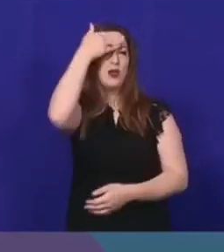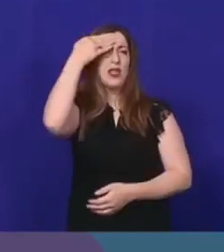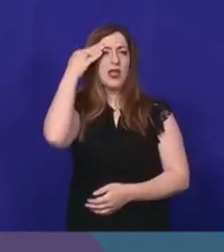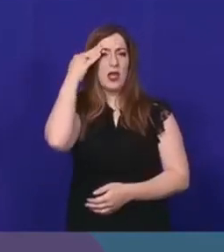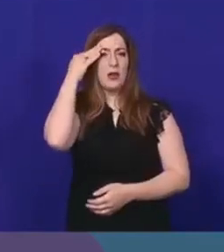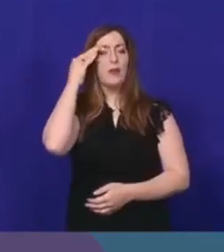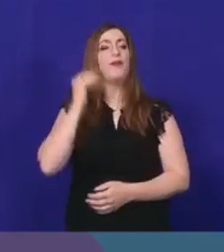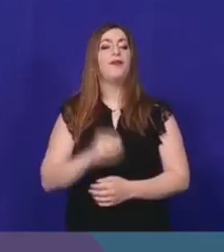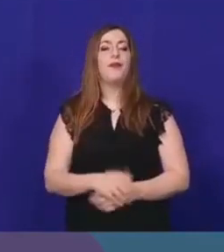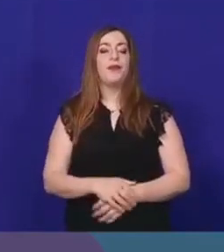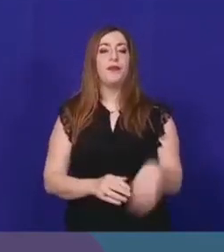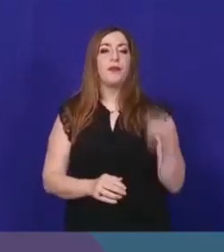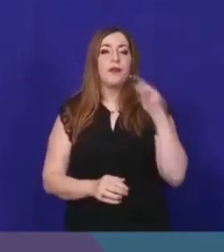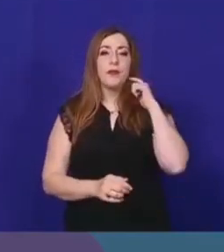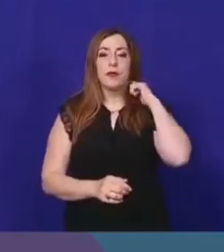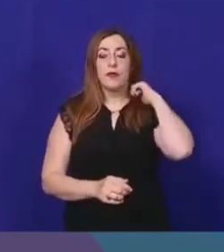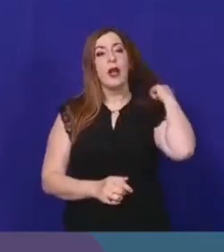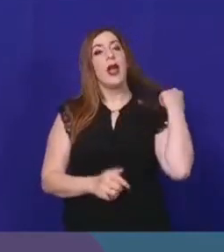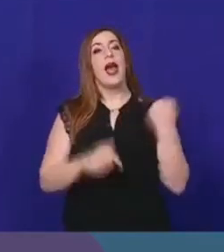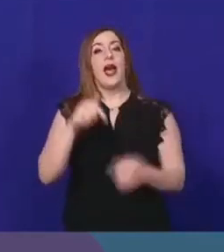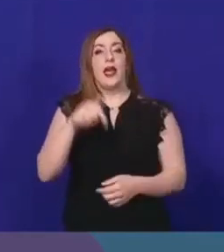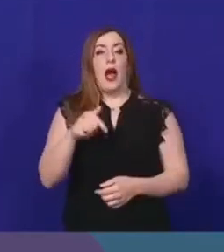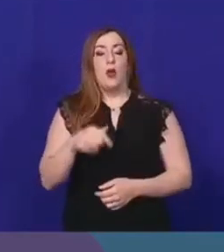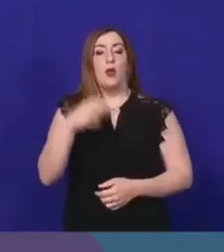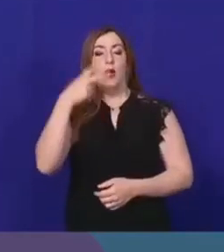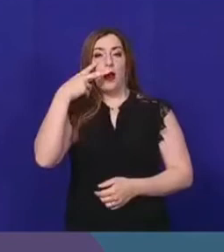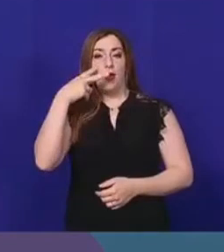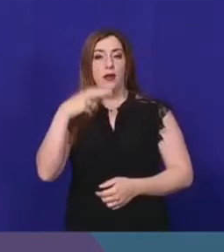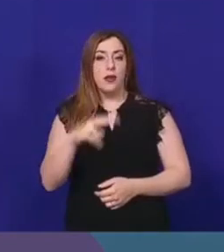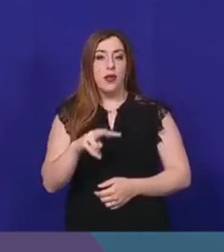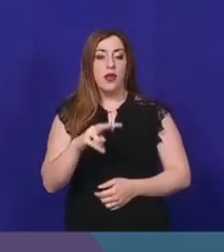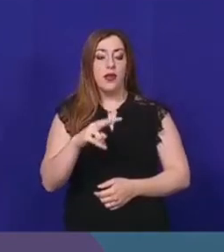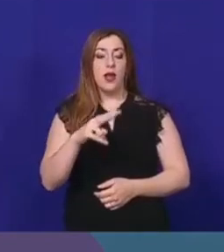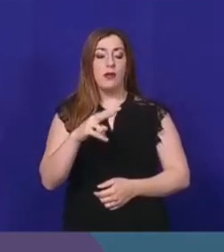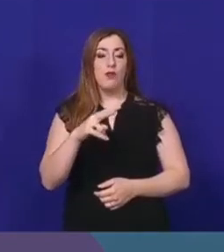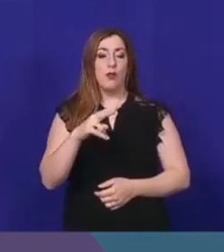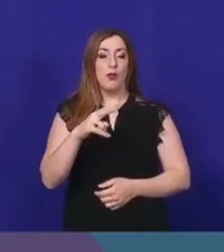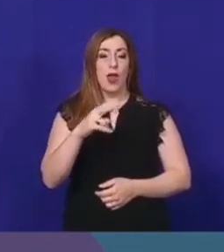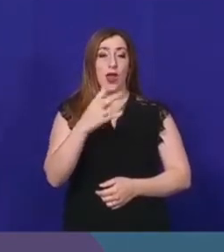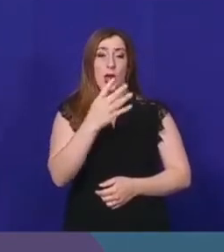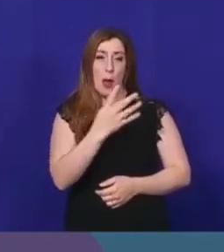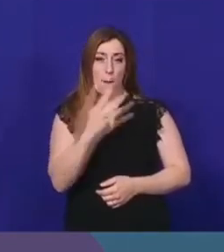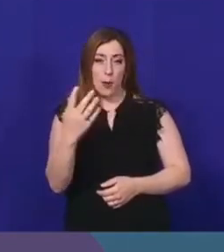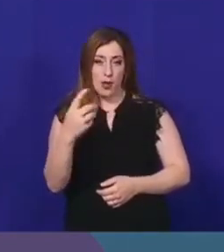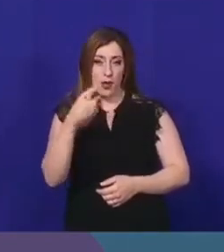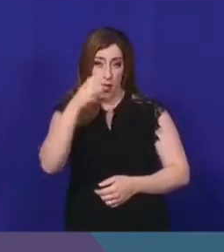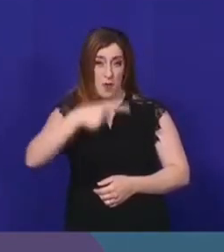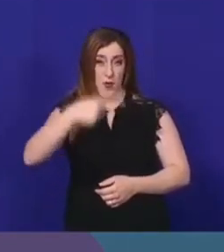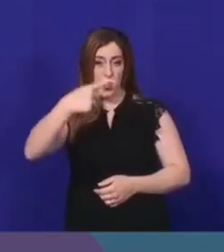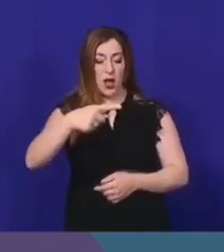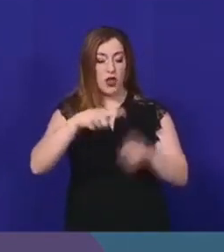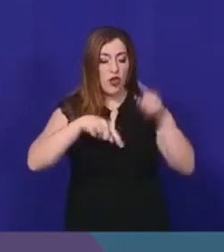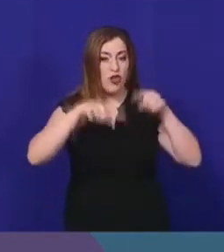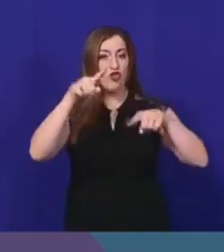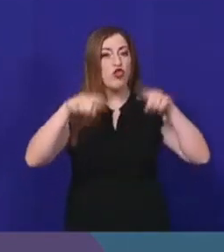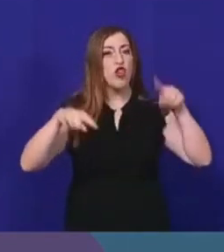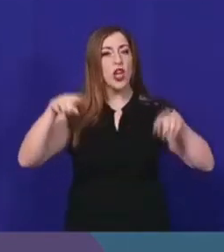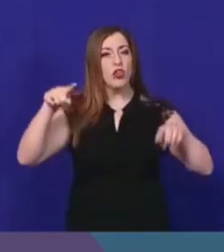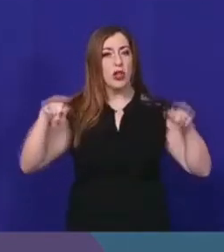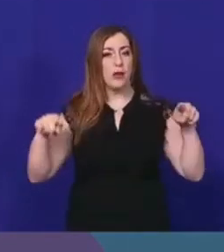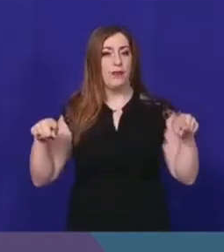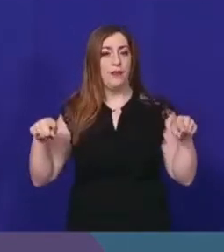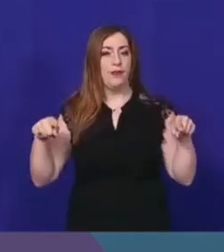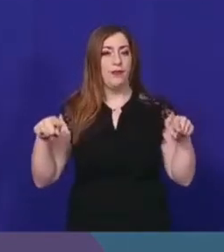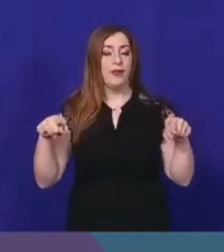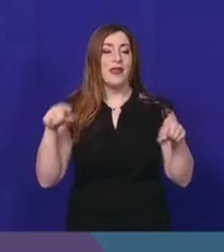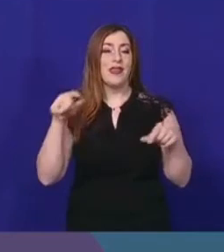seeing that the number of cases that we are seeing on every day changes, and the small numbers change from day to day, and